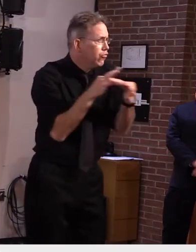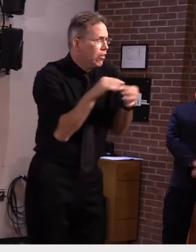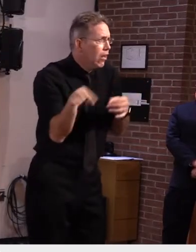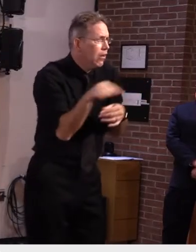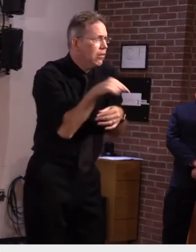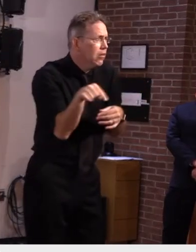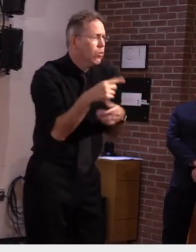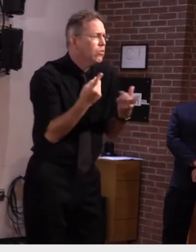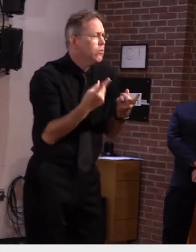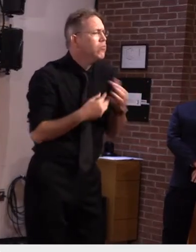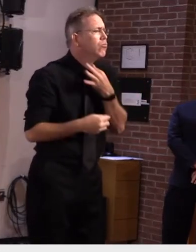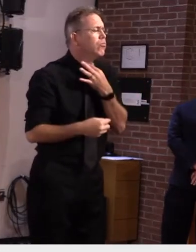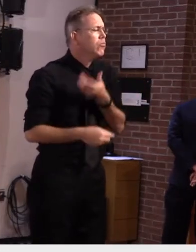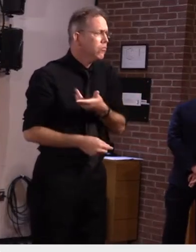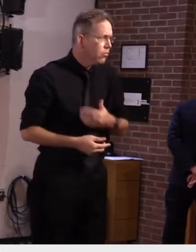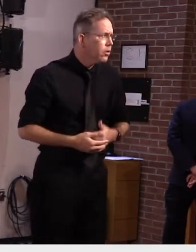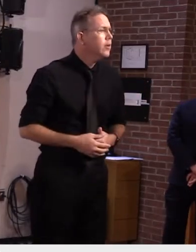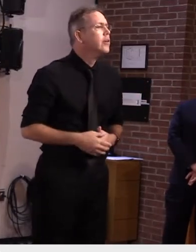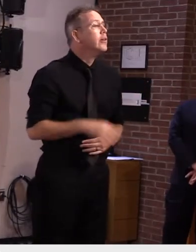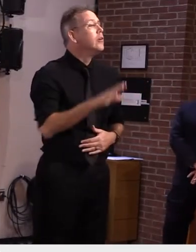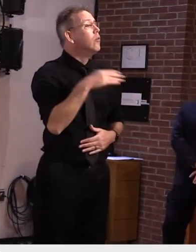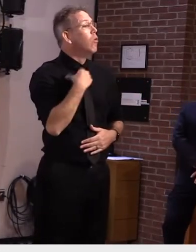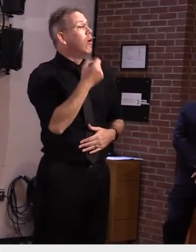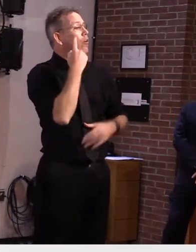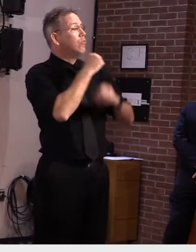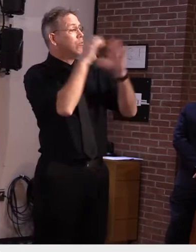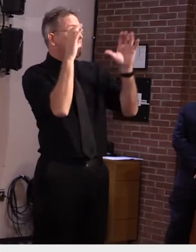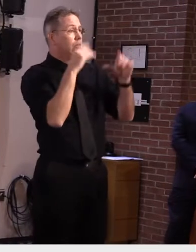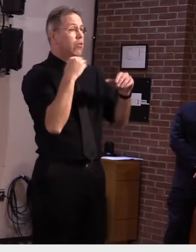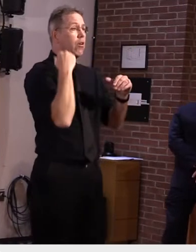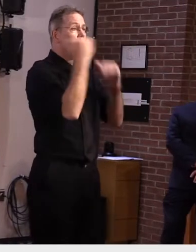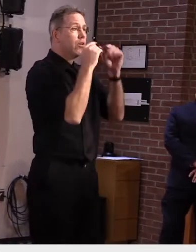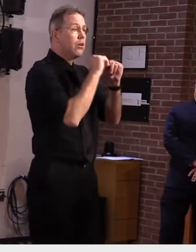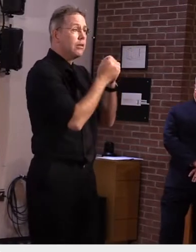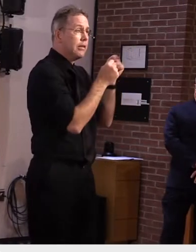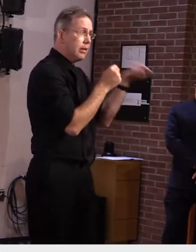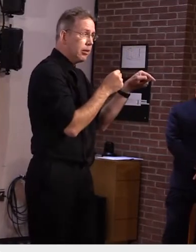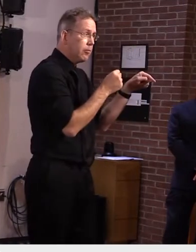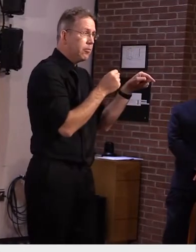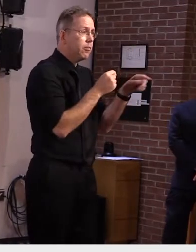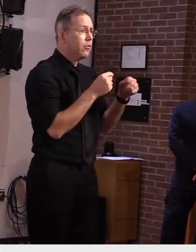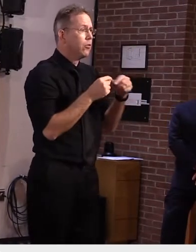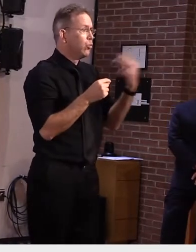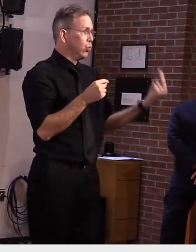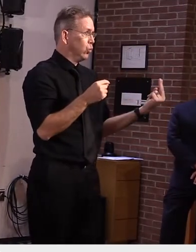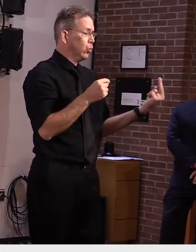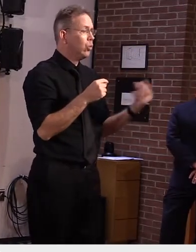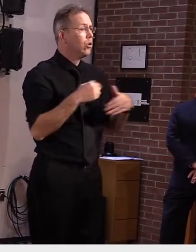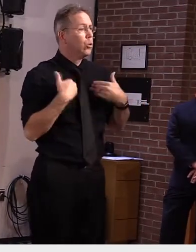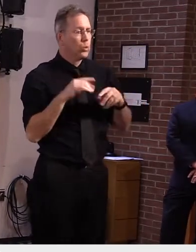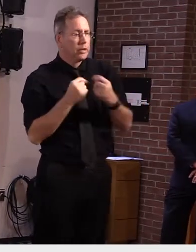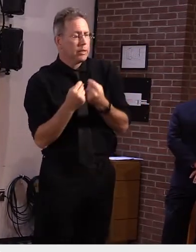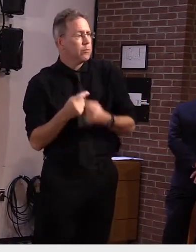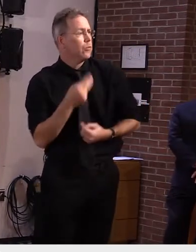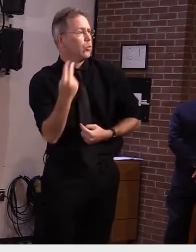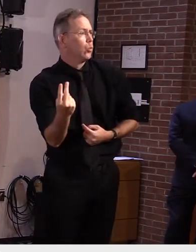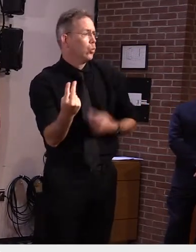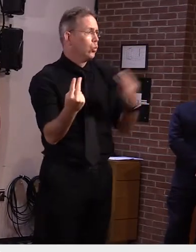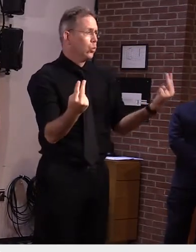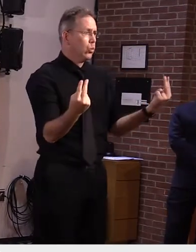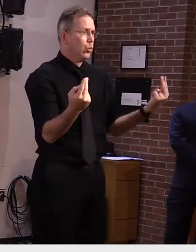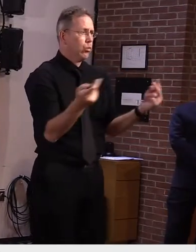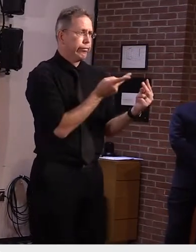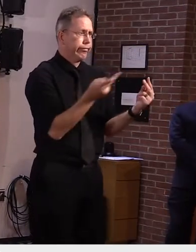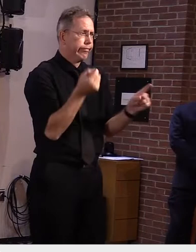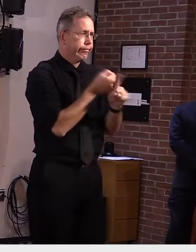least two adult teams um that's my understanding based on what i'm recalling in this moment so